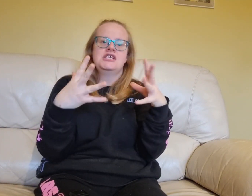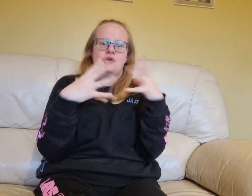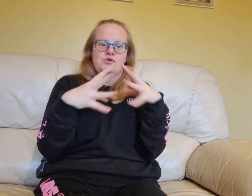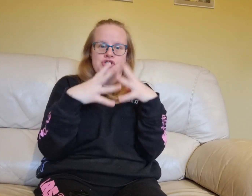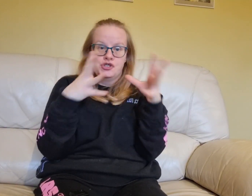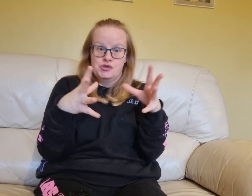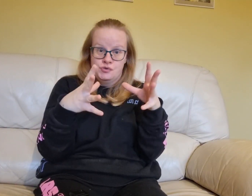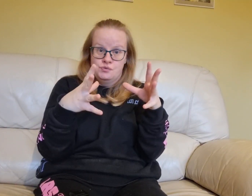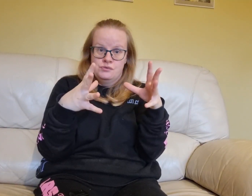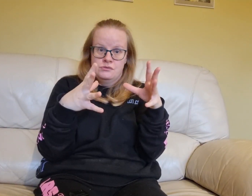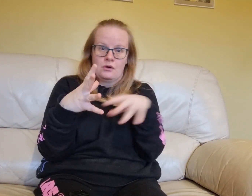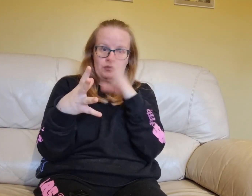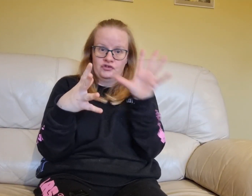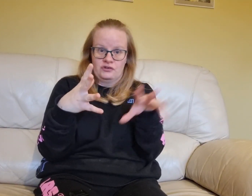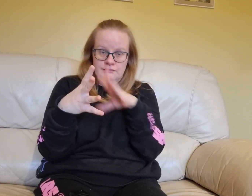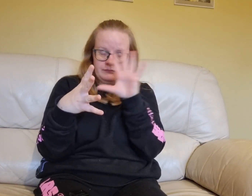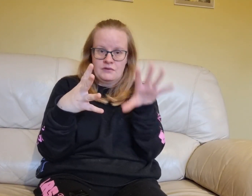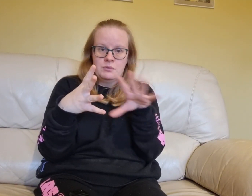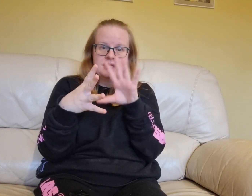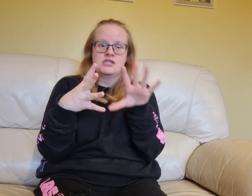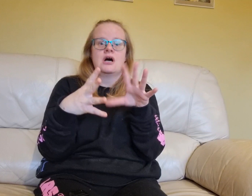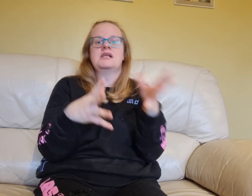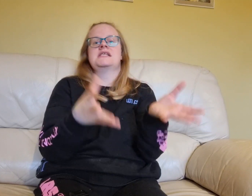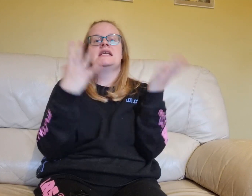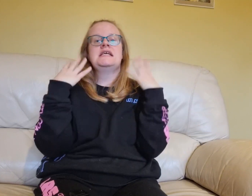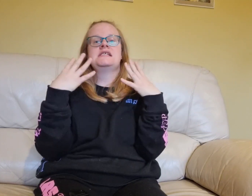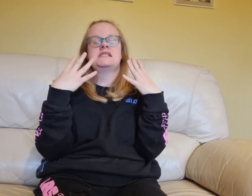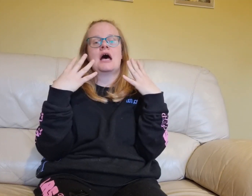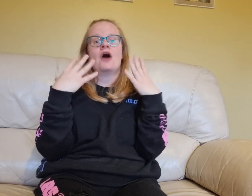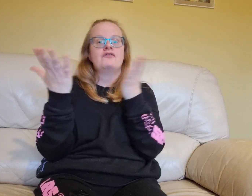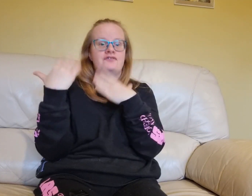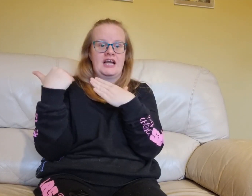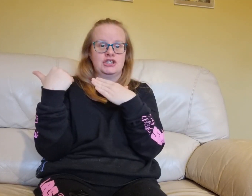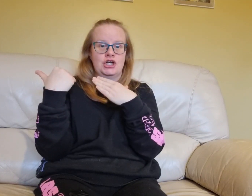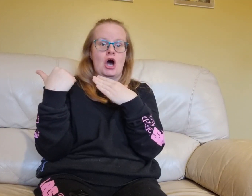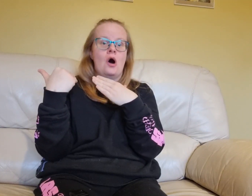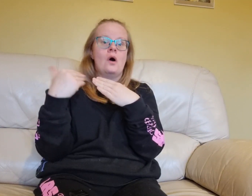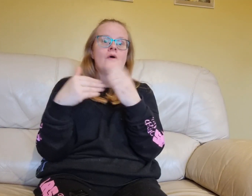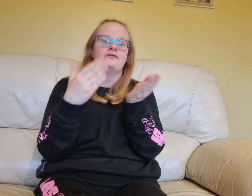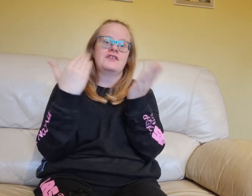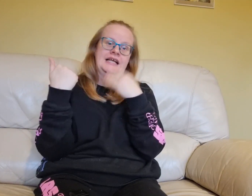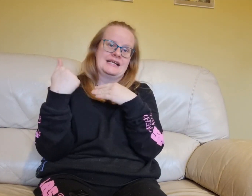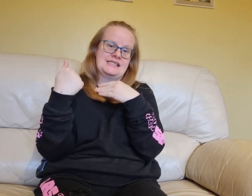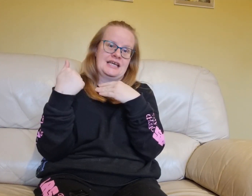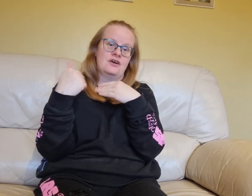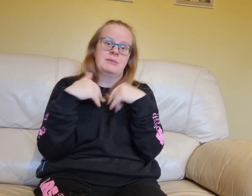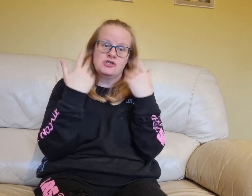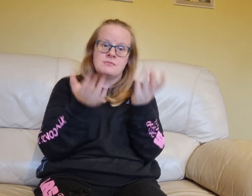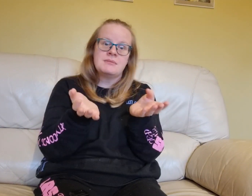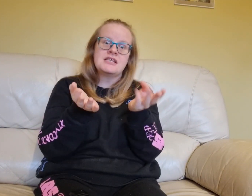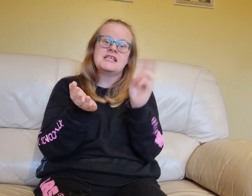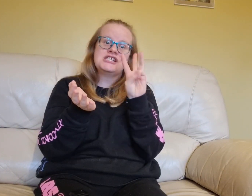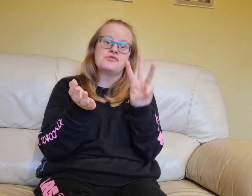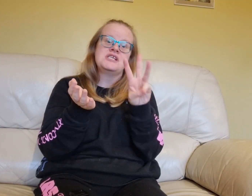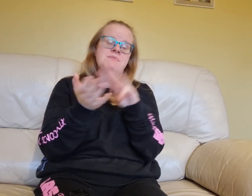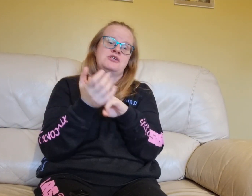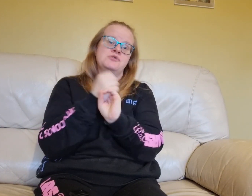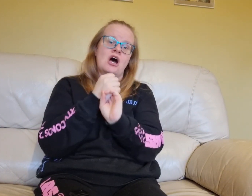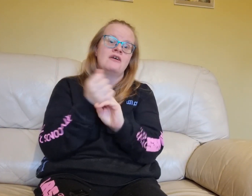Doctor Who console within the TARDIS is a reflection of the classic era, because remember that these three specials are